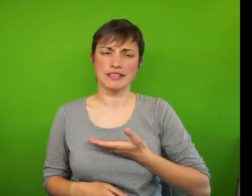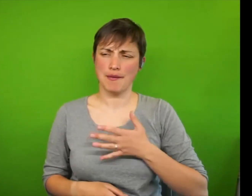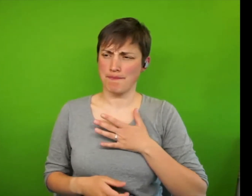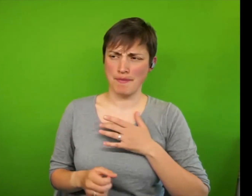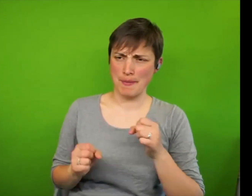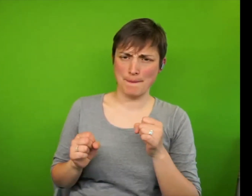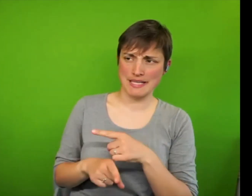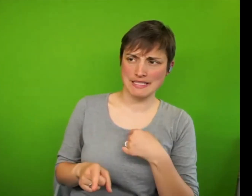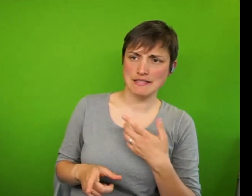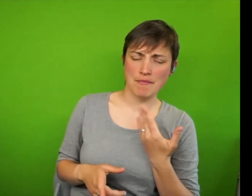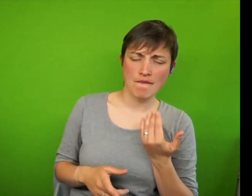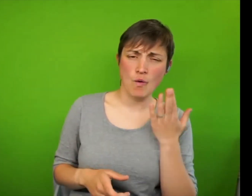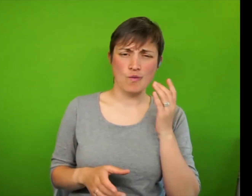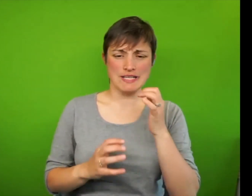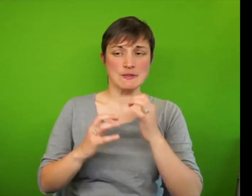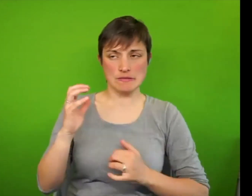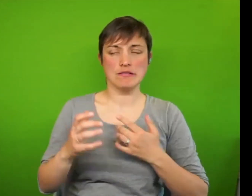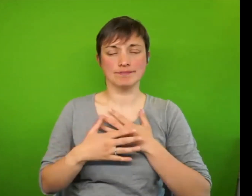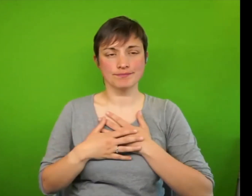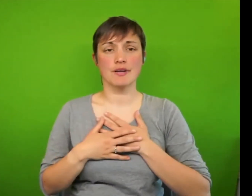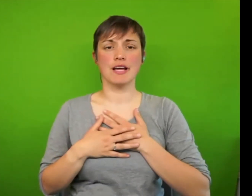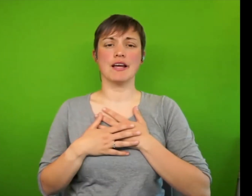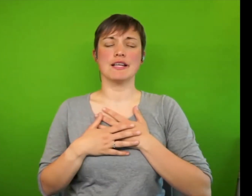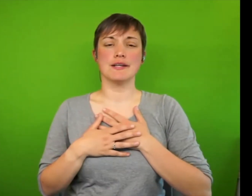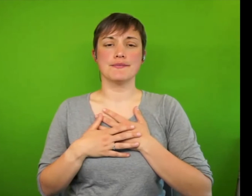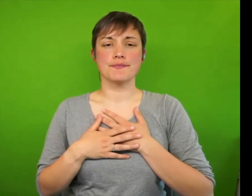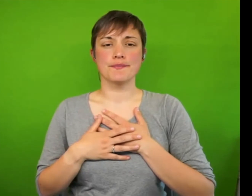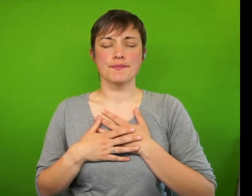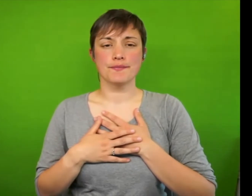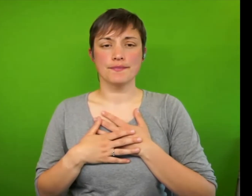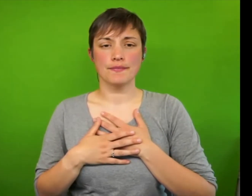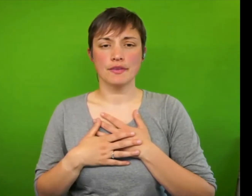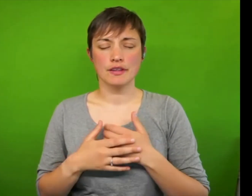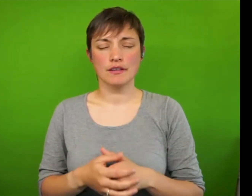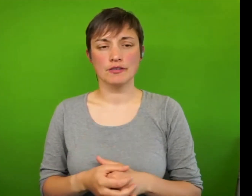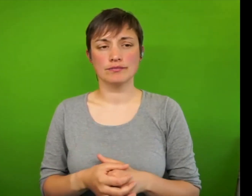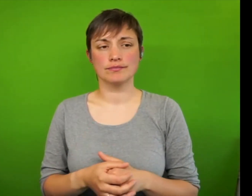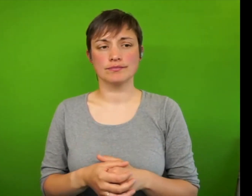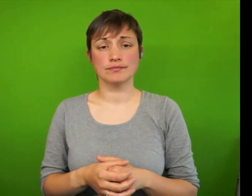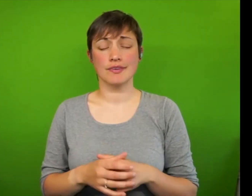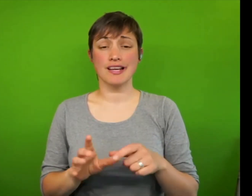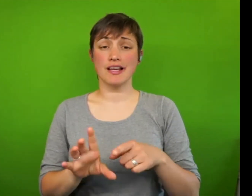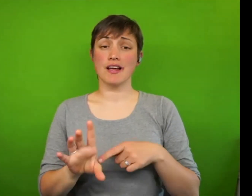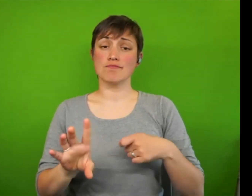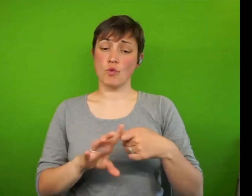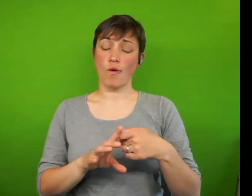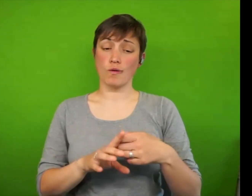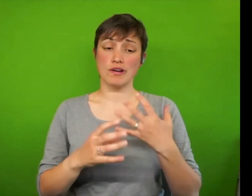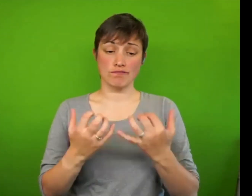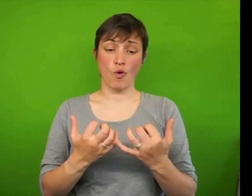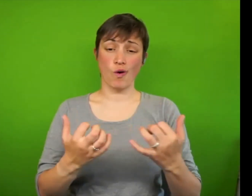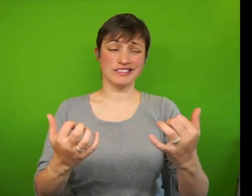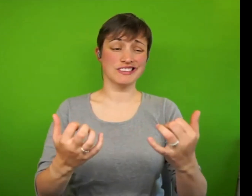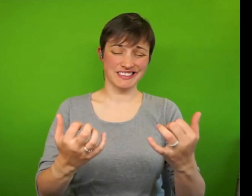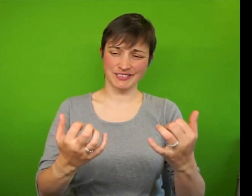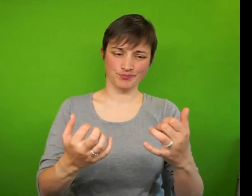suppose in your two key audiences we've sometimes struggled to communicate